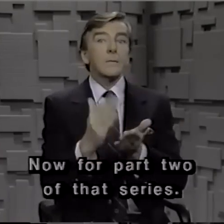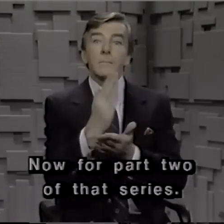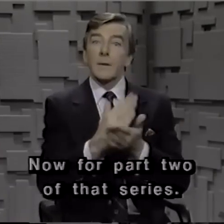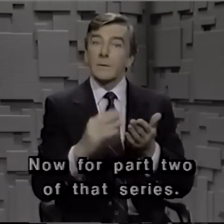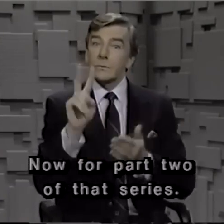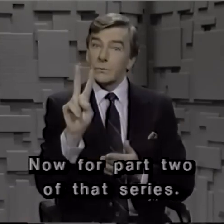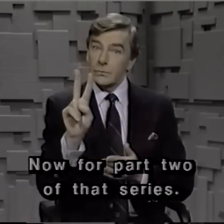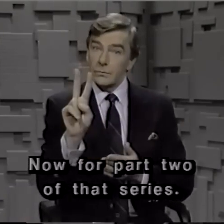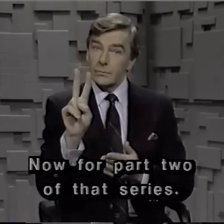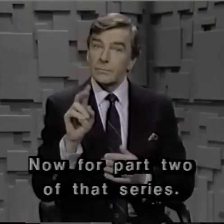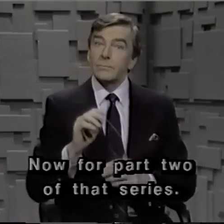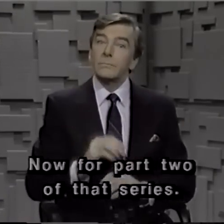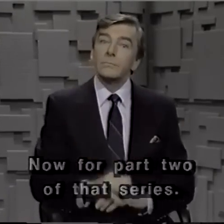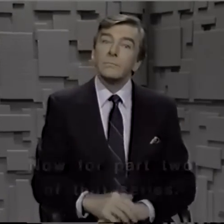for part two of that series.